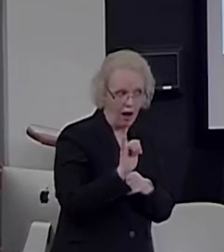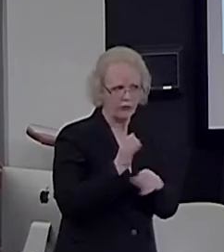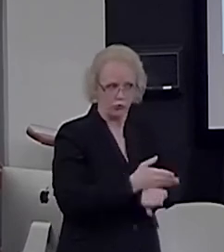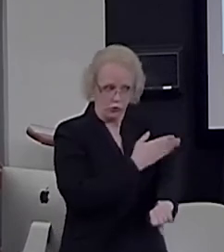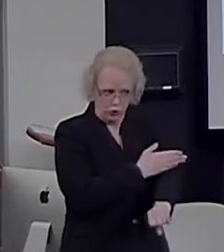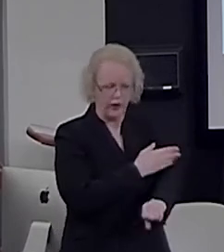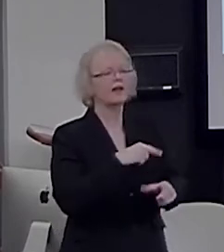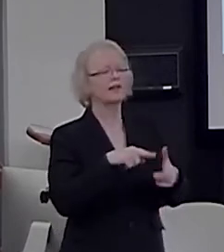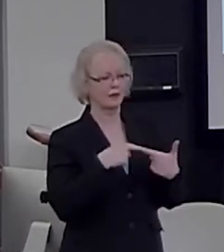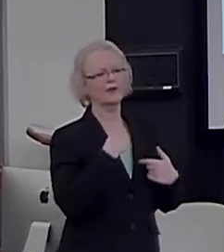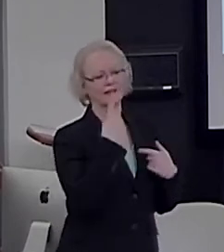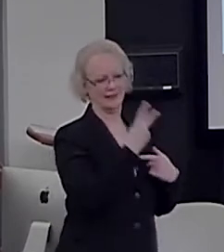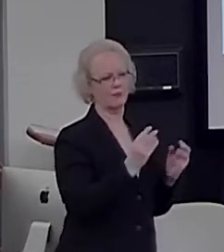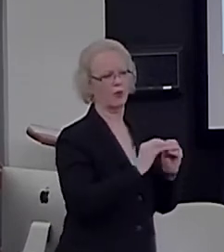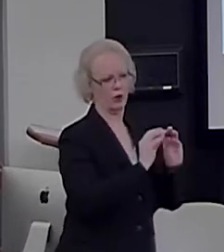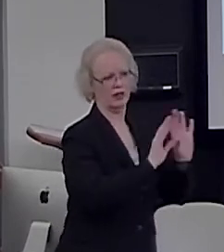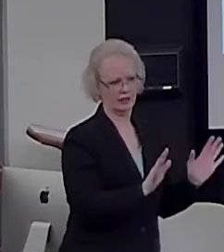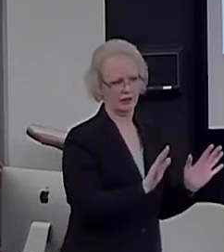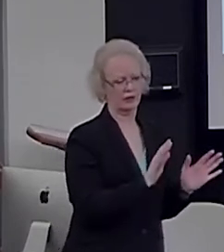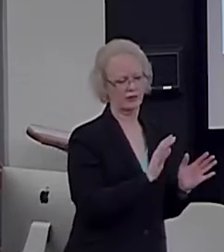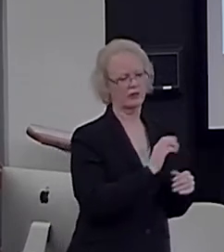numbers into calculation.